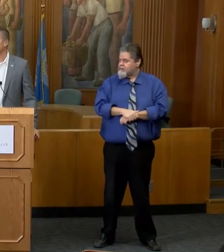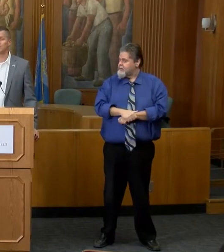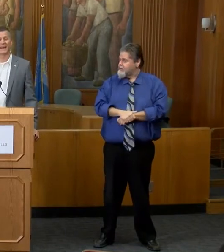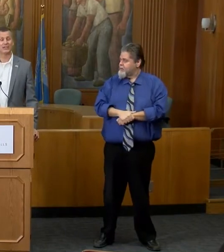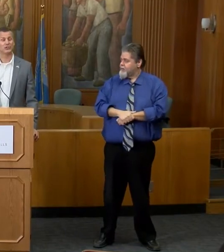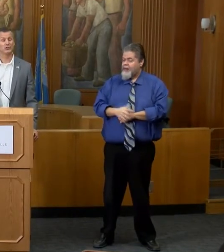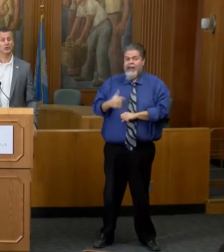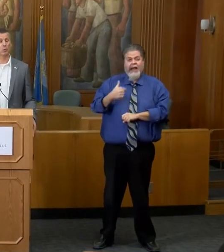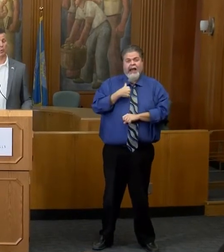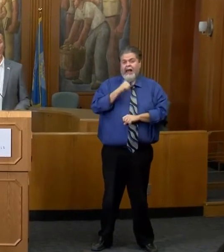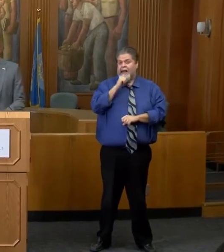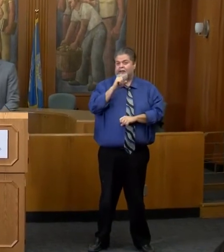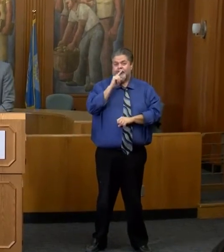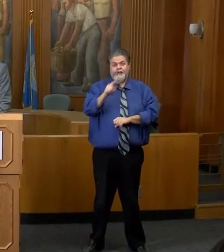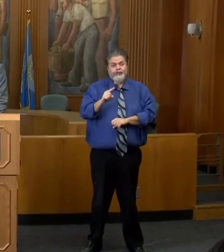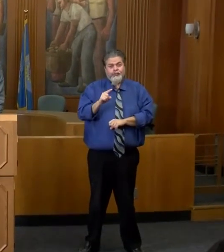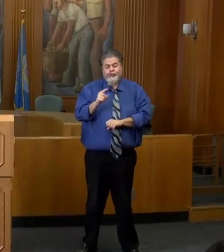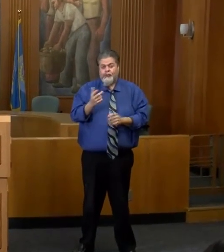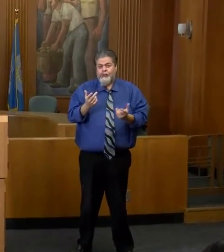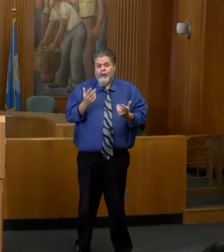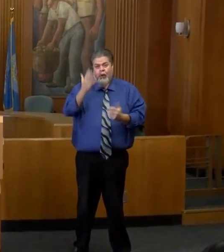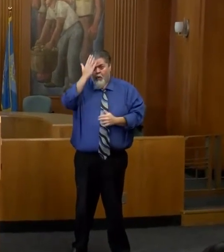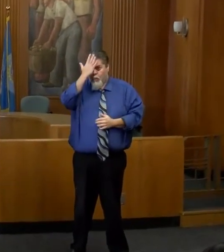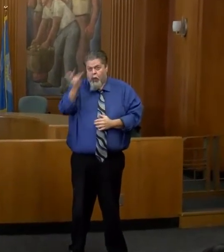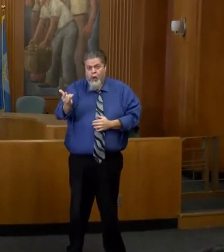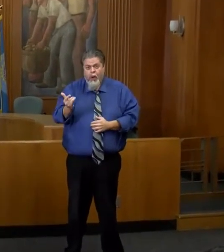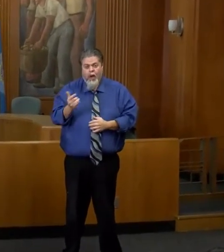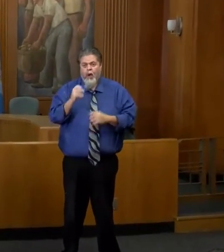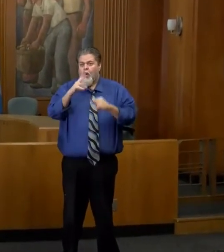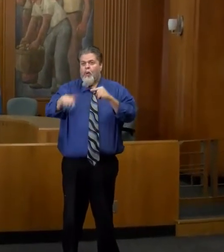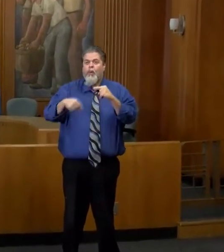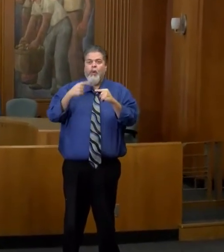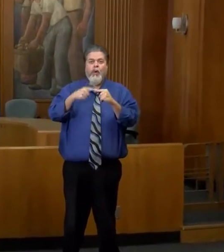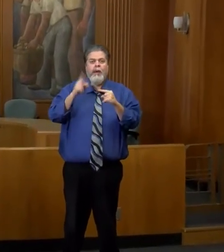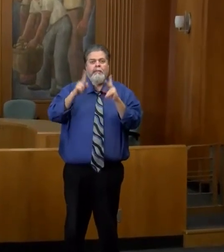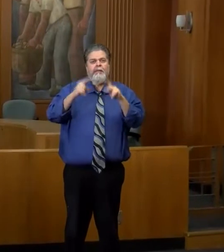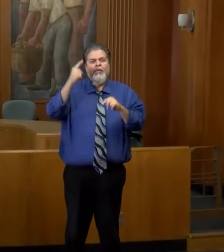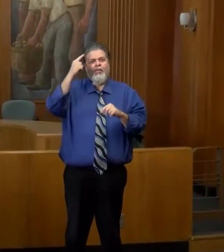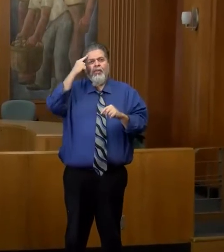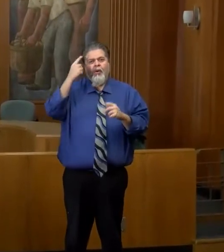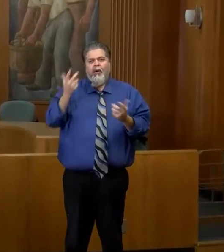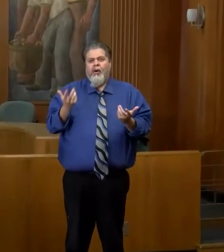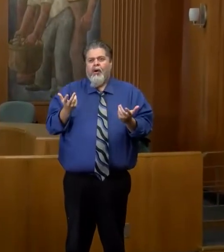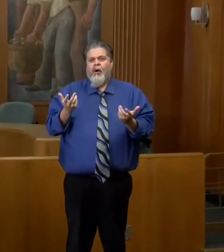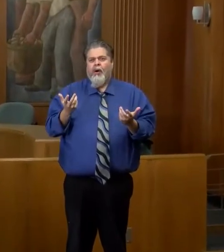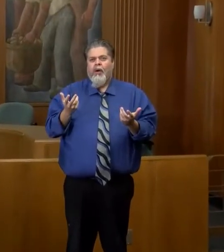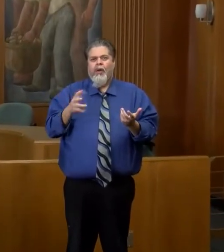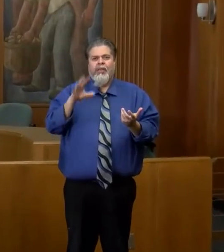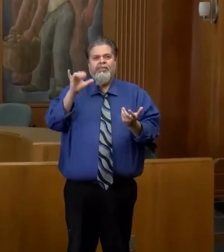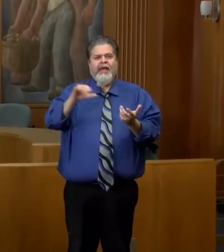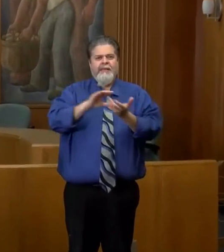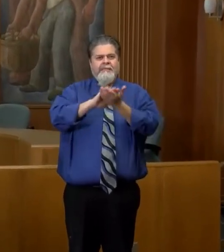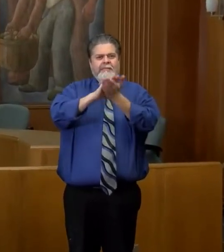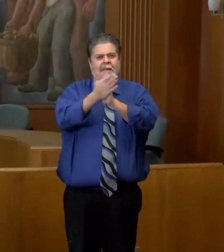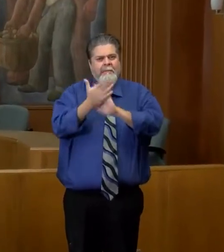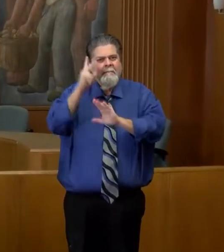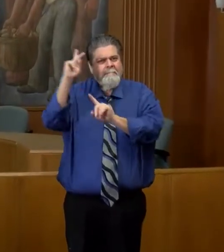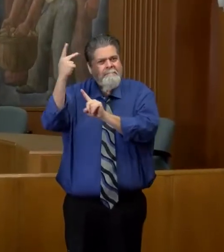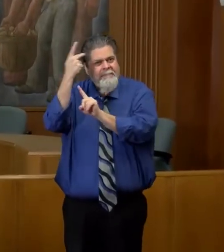I am not sure when or why this issue became so dang political.